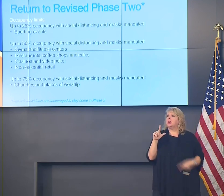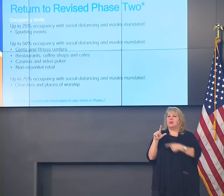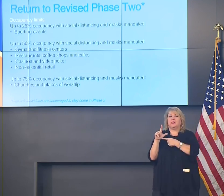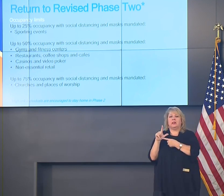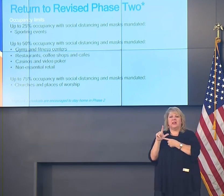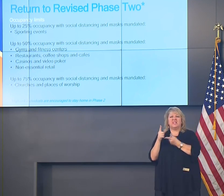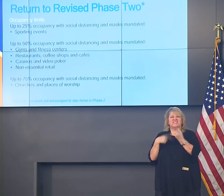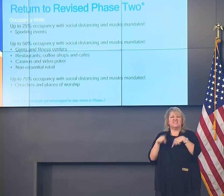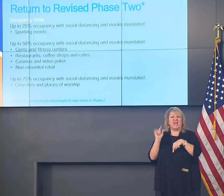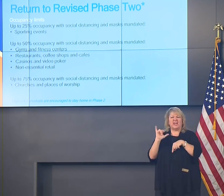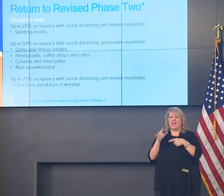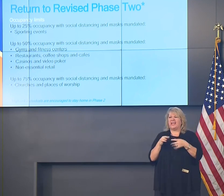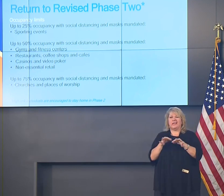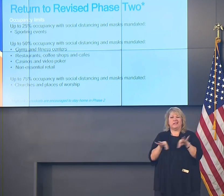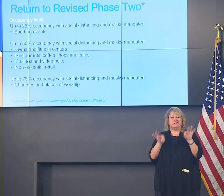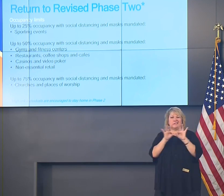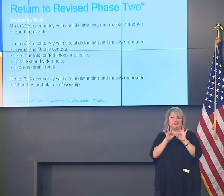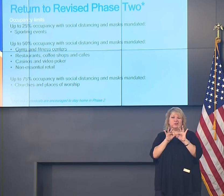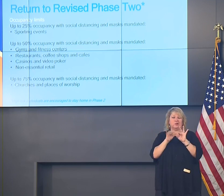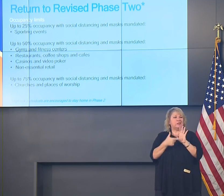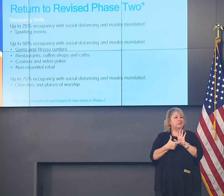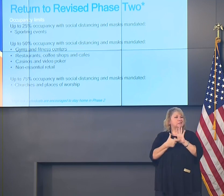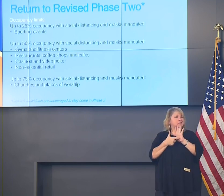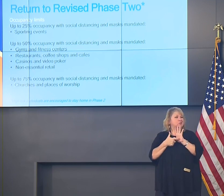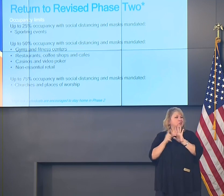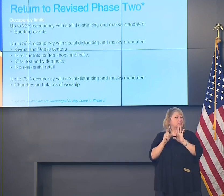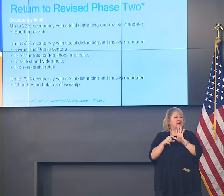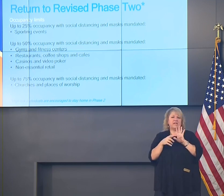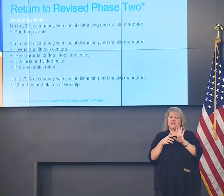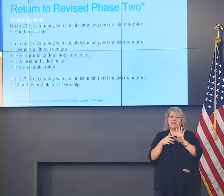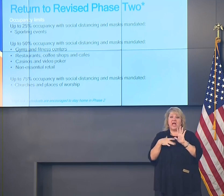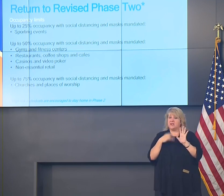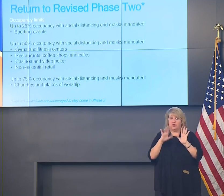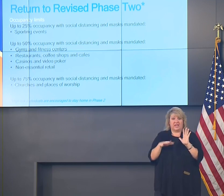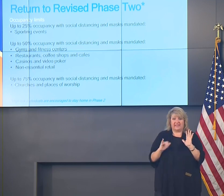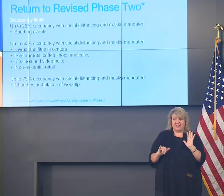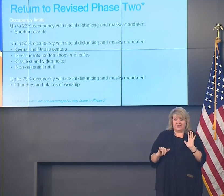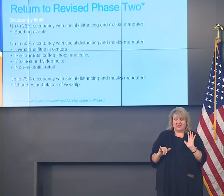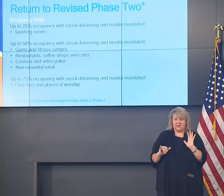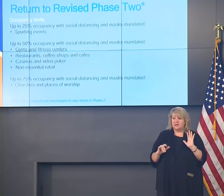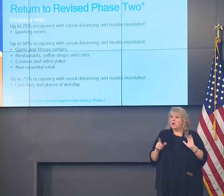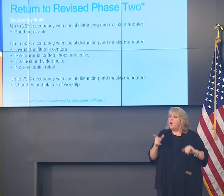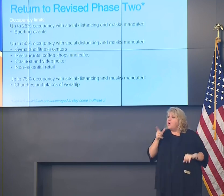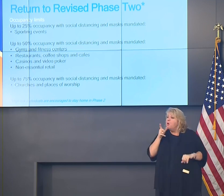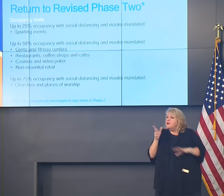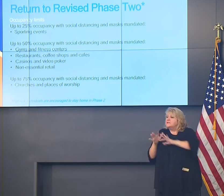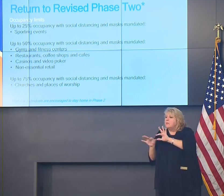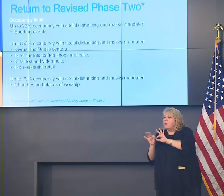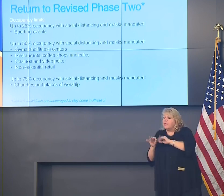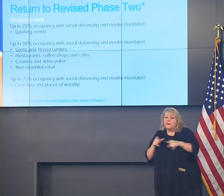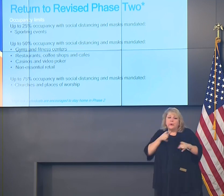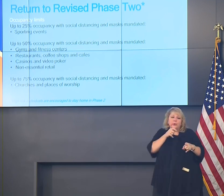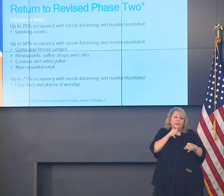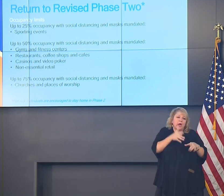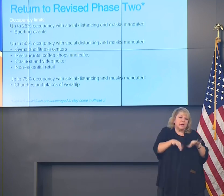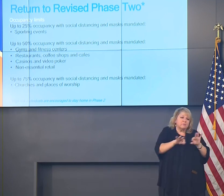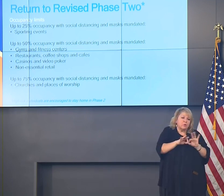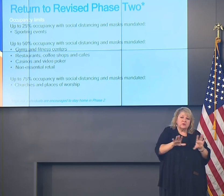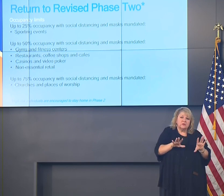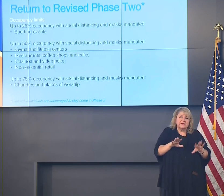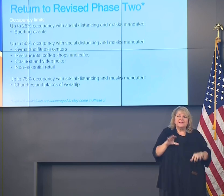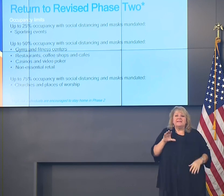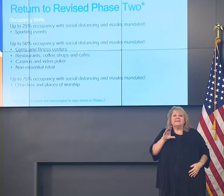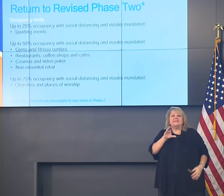than the other. We have always accepted the Department of Homeland Security category of essential, nonessential. This comes from